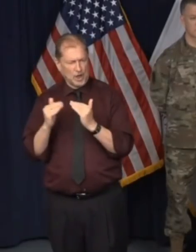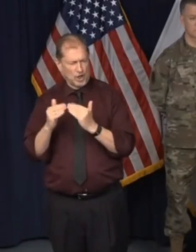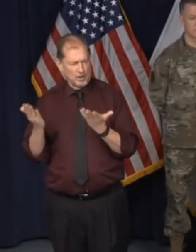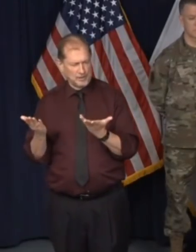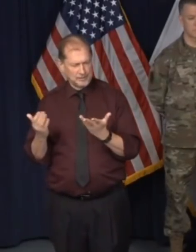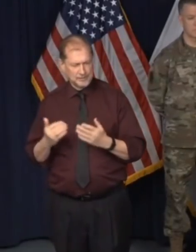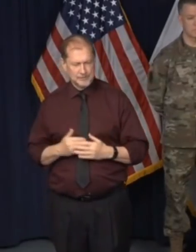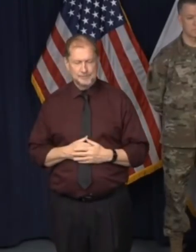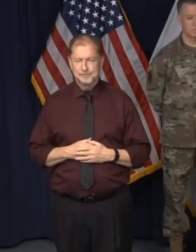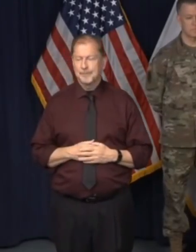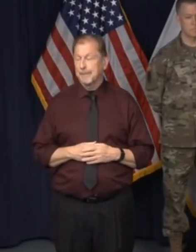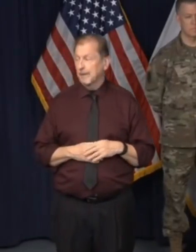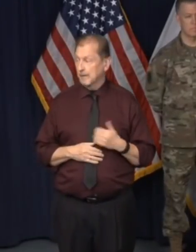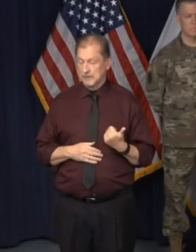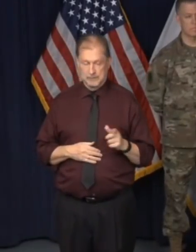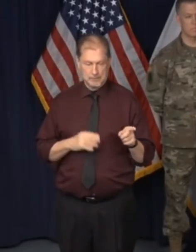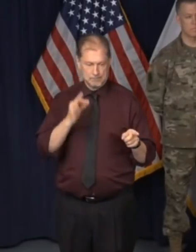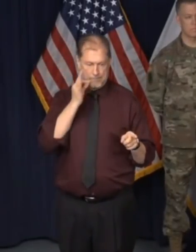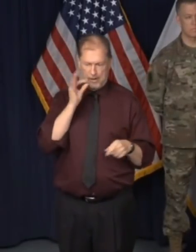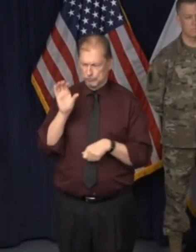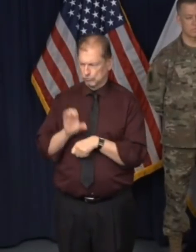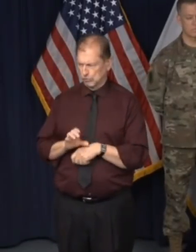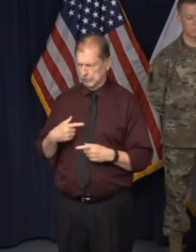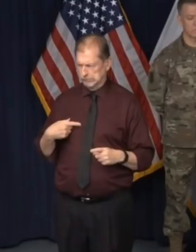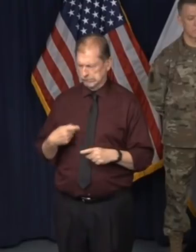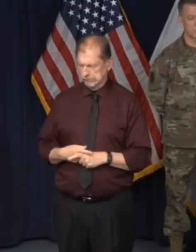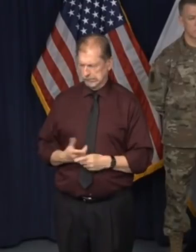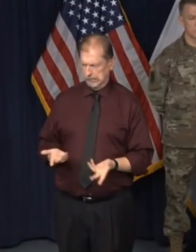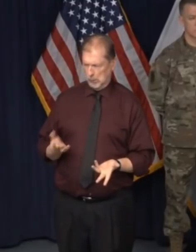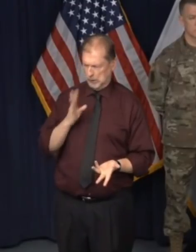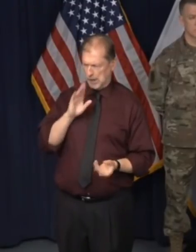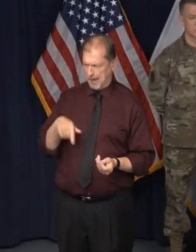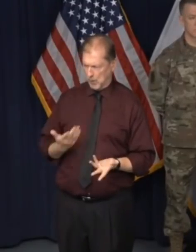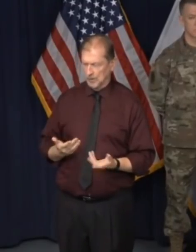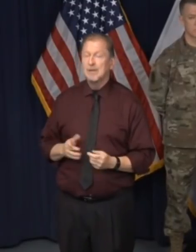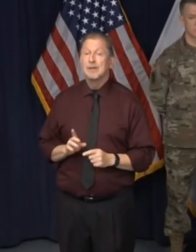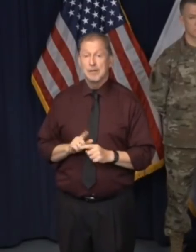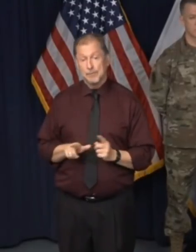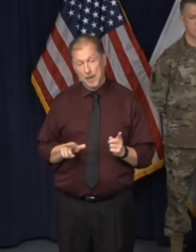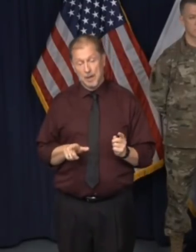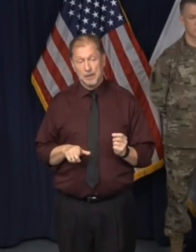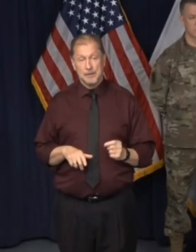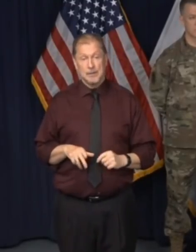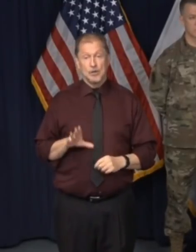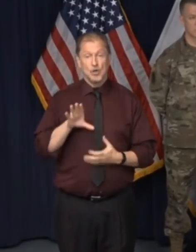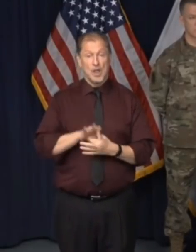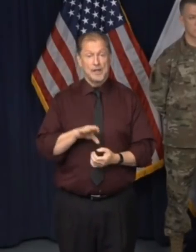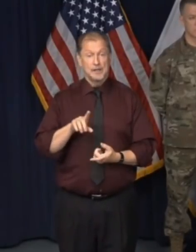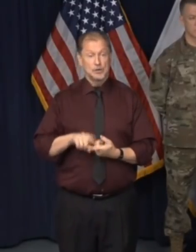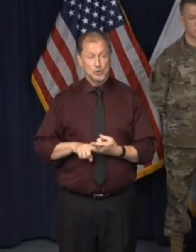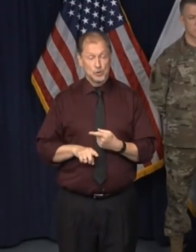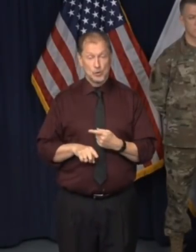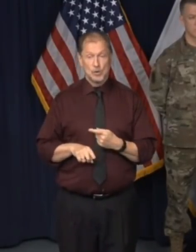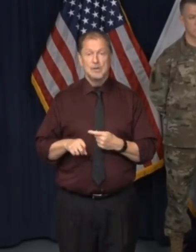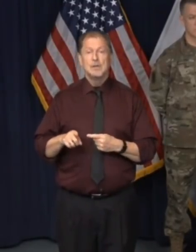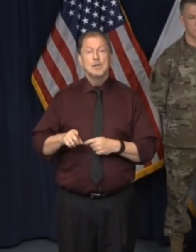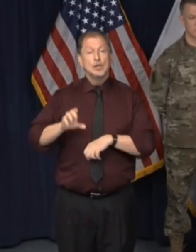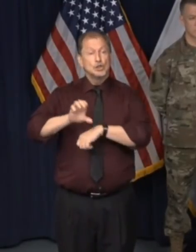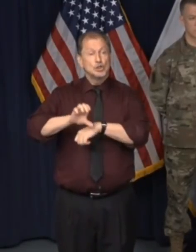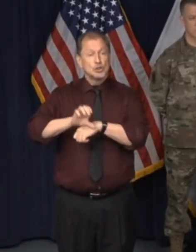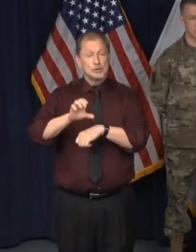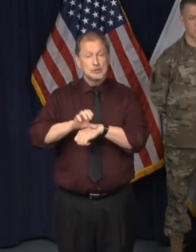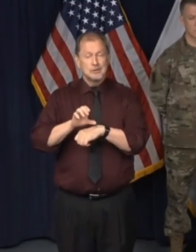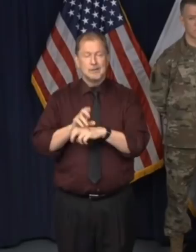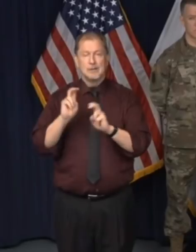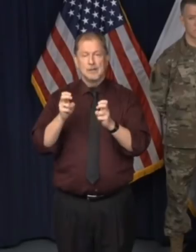I, I'm not sure how those are related, but I would say that, um, the, the, the advice around, uh, drive up and pick